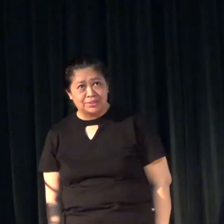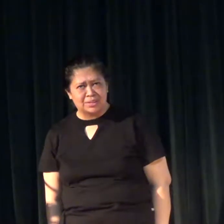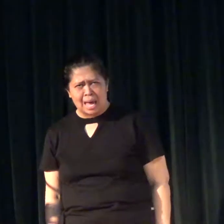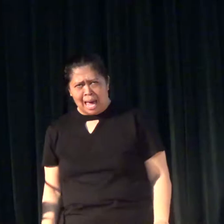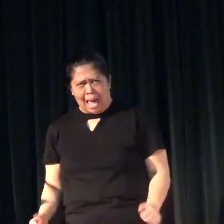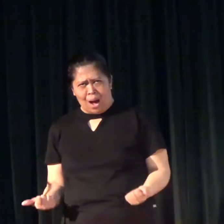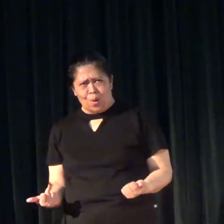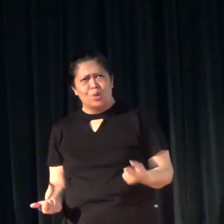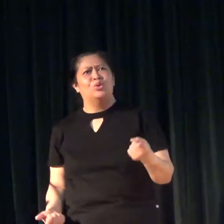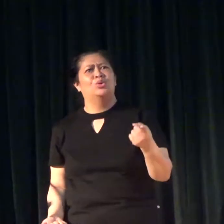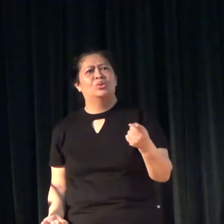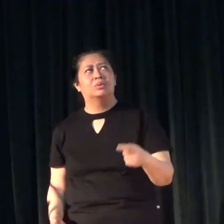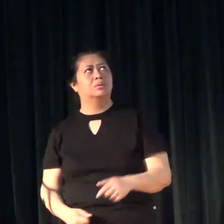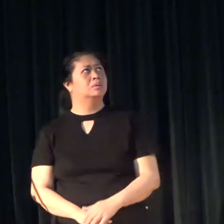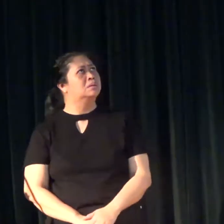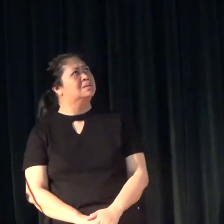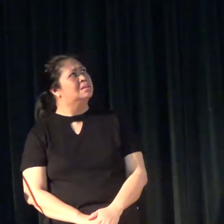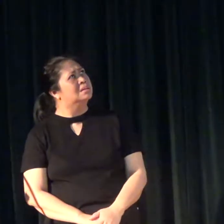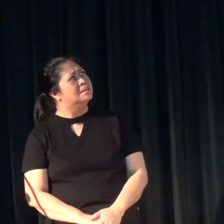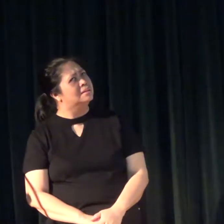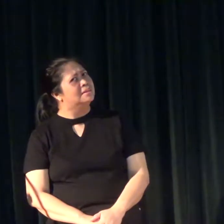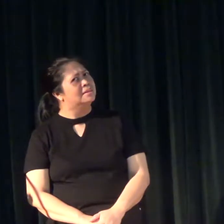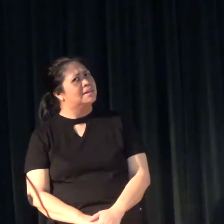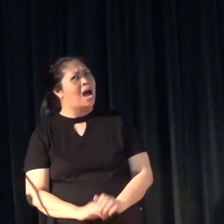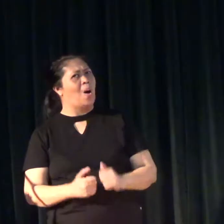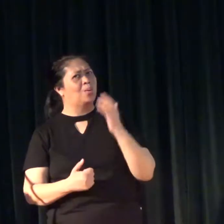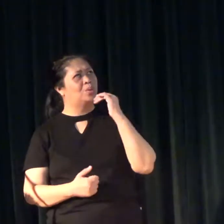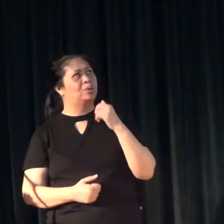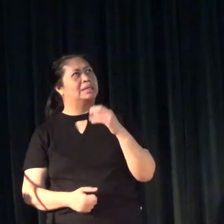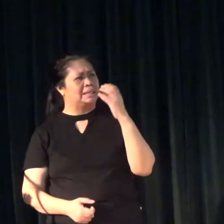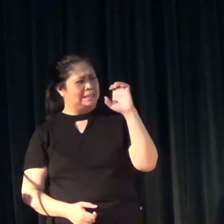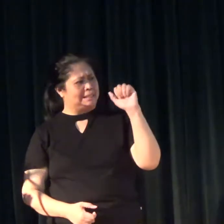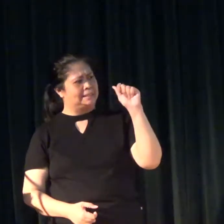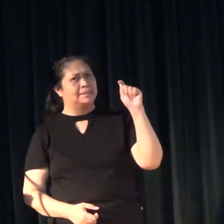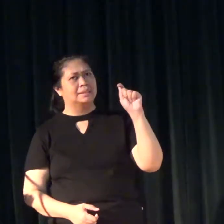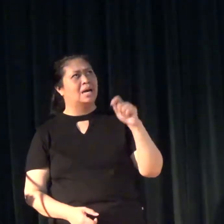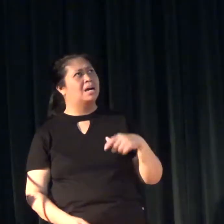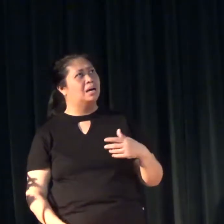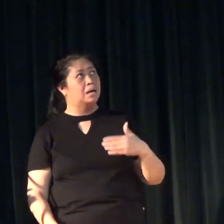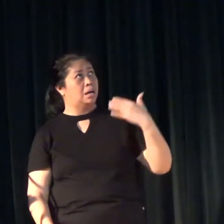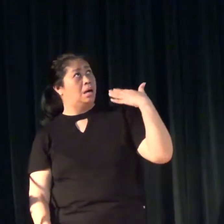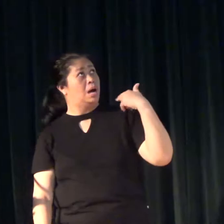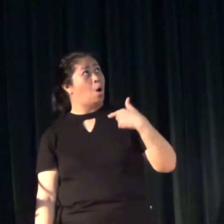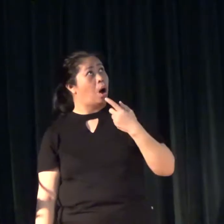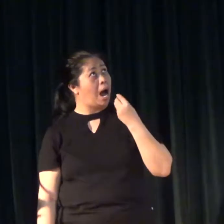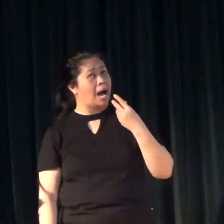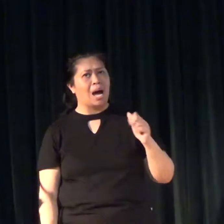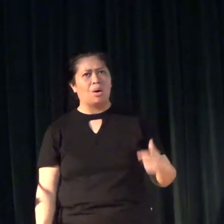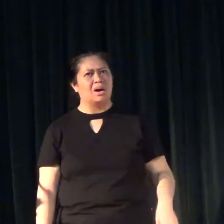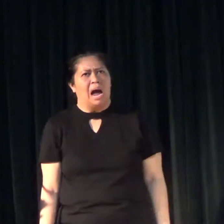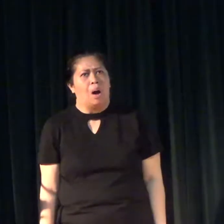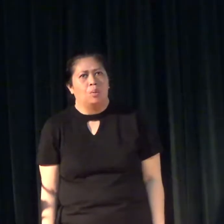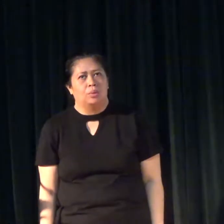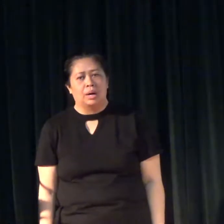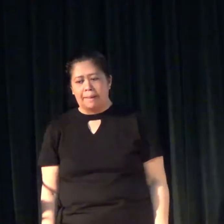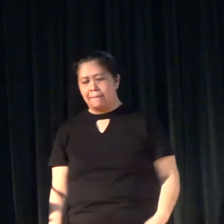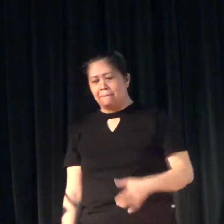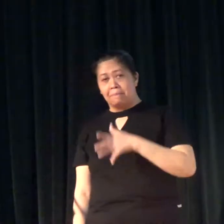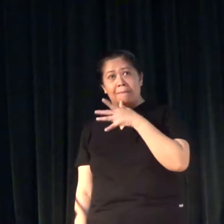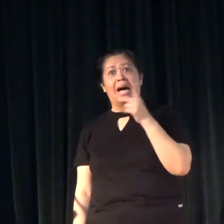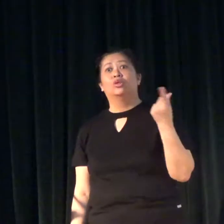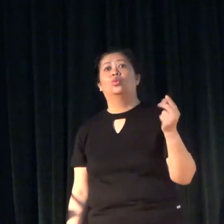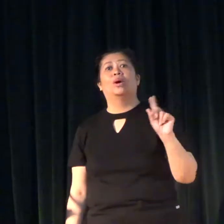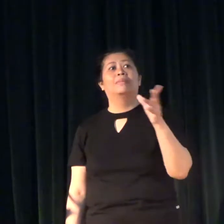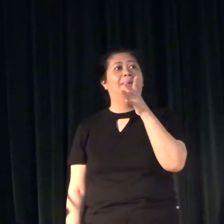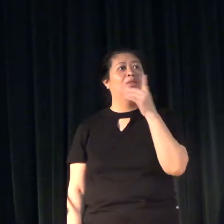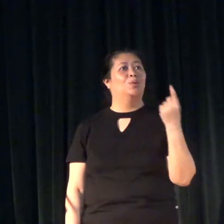How do you think will the child know that he will, he's being called to eat? What will mommy